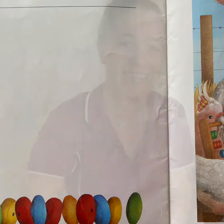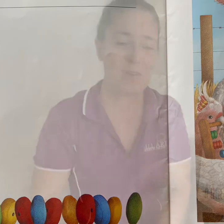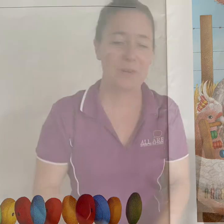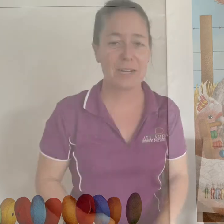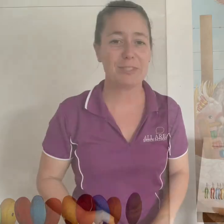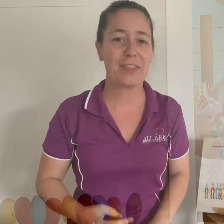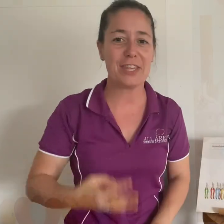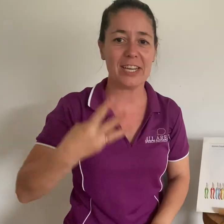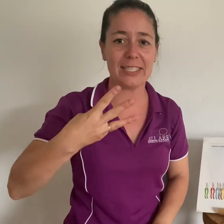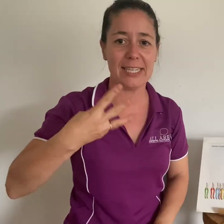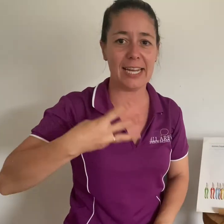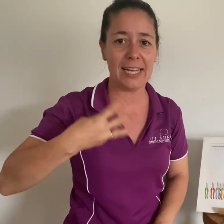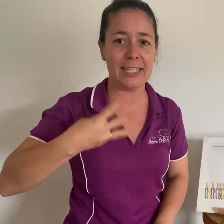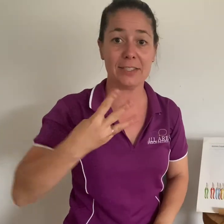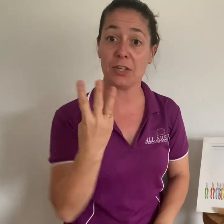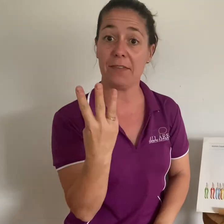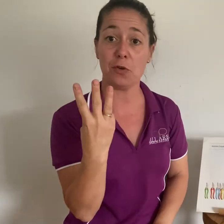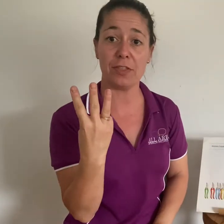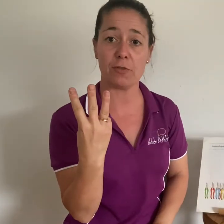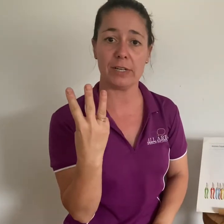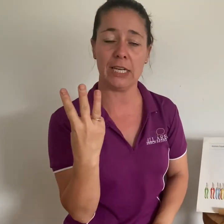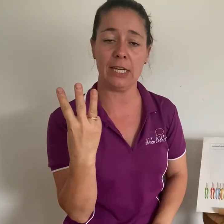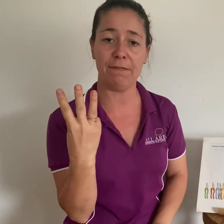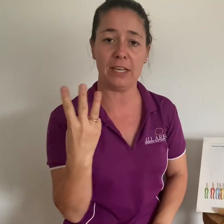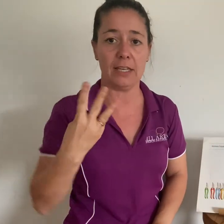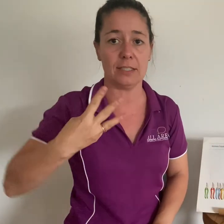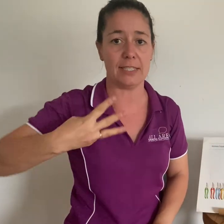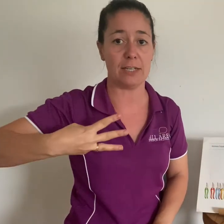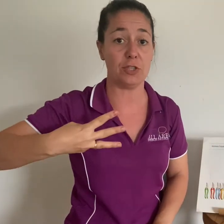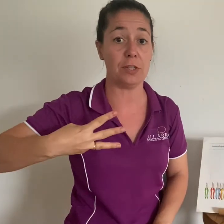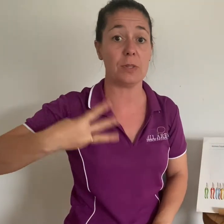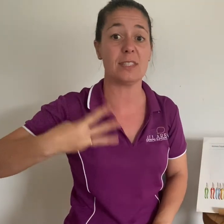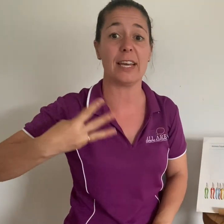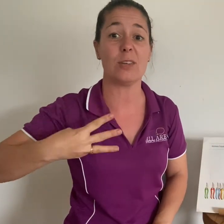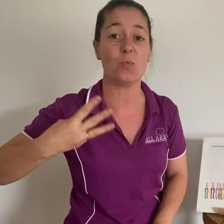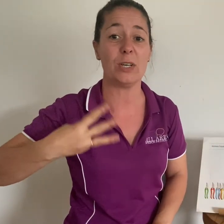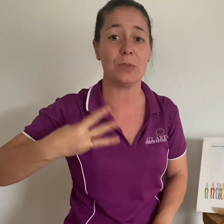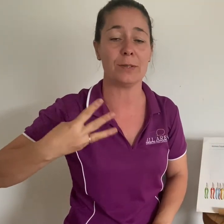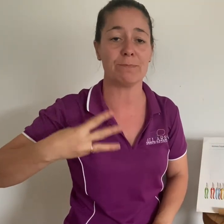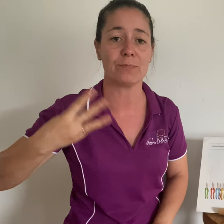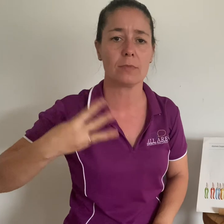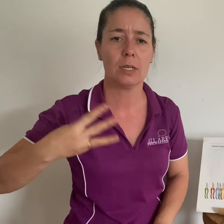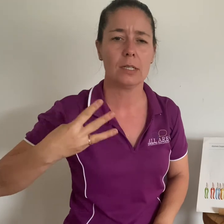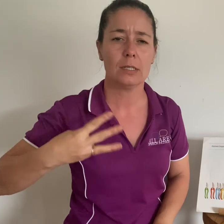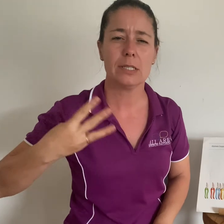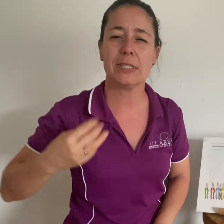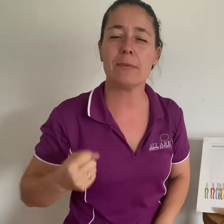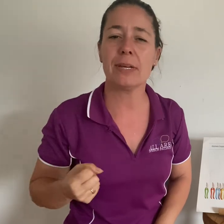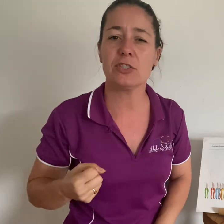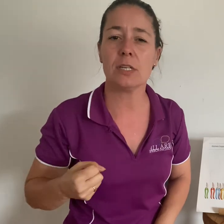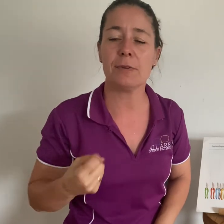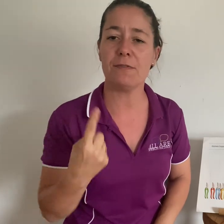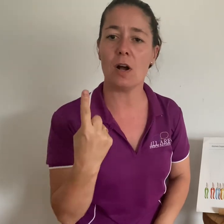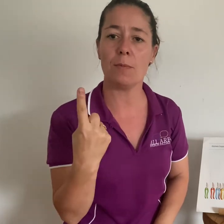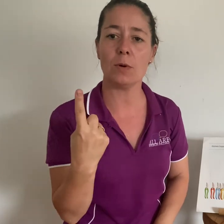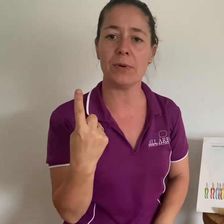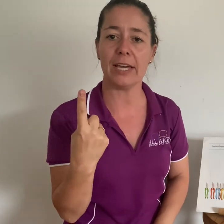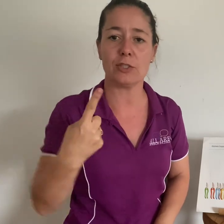we're up to 13 so give your three fingers now turn them on the side and wiggle them so i didn't mention it before but when we get to